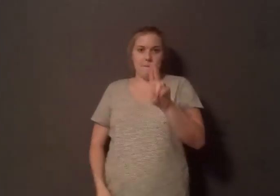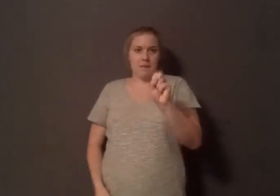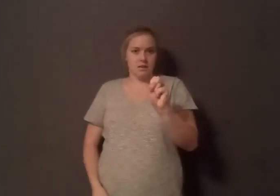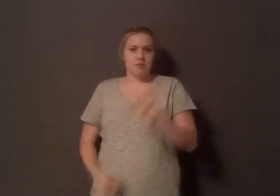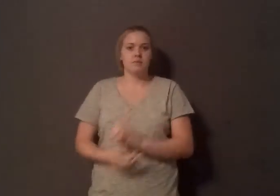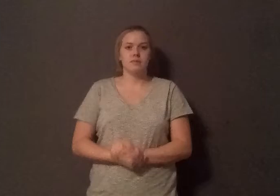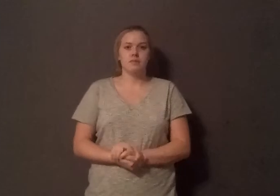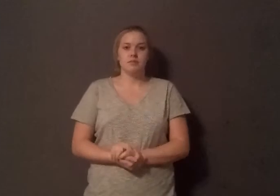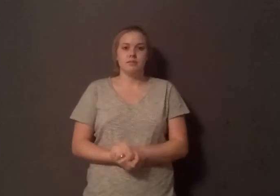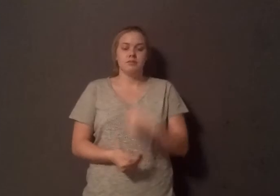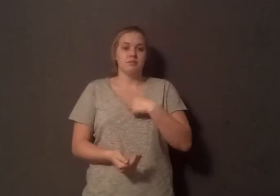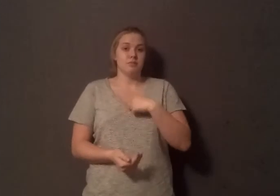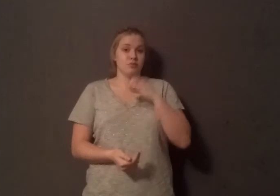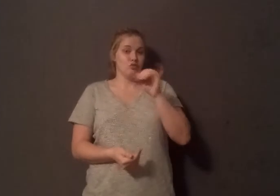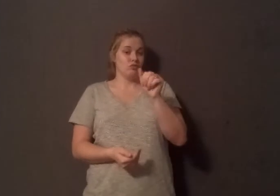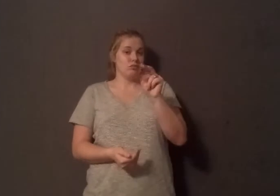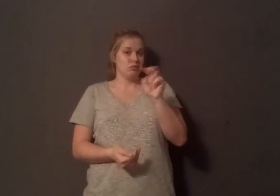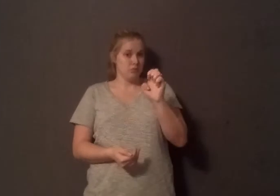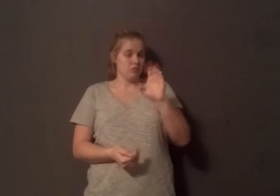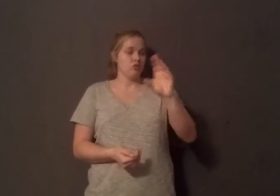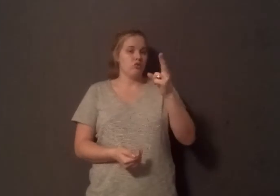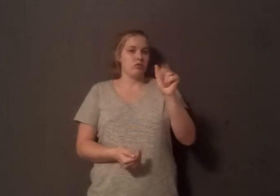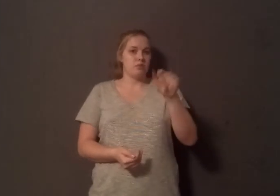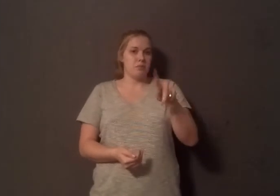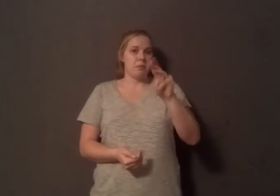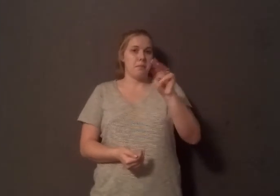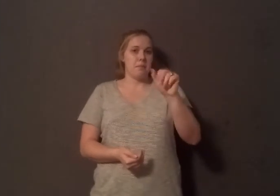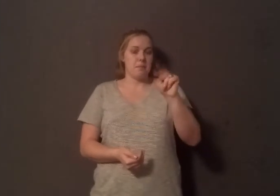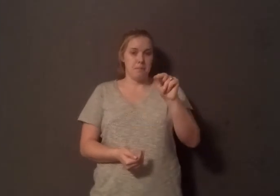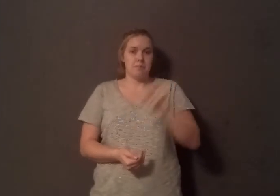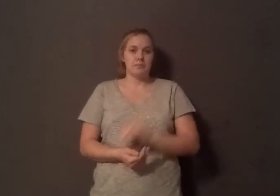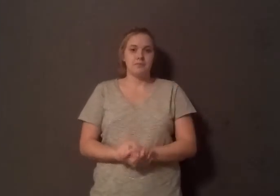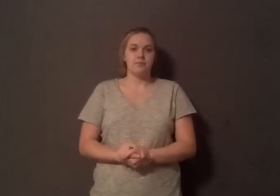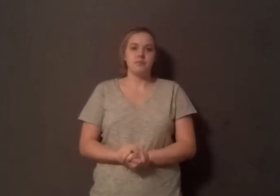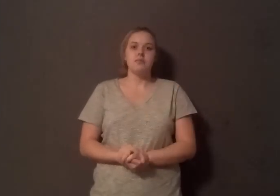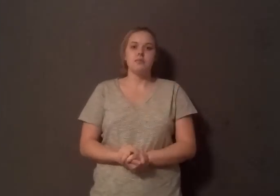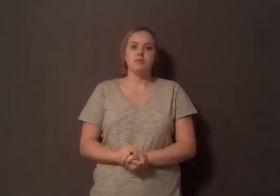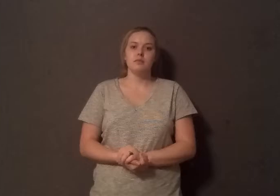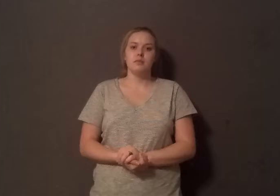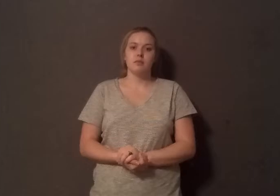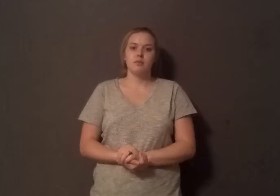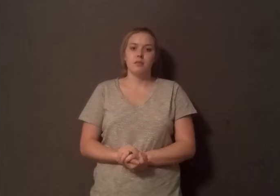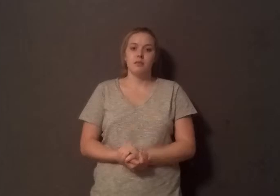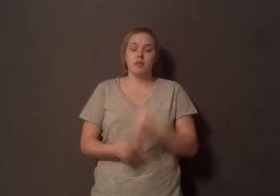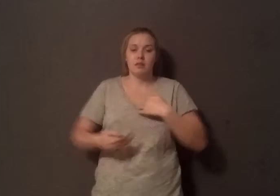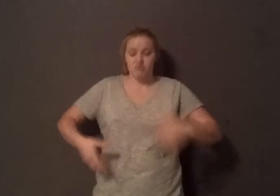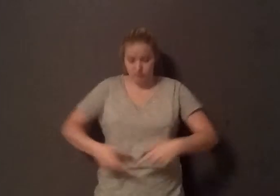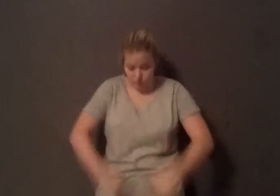I'm Jane Chapman, and not too long ago, finally got some x-rays of the hips and back. Severe